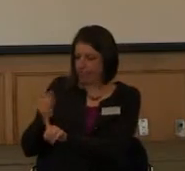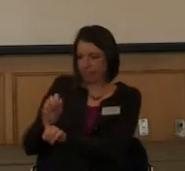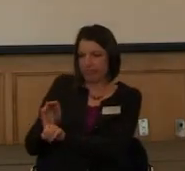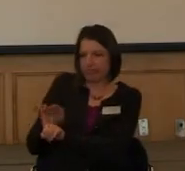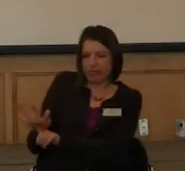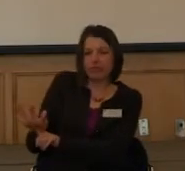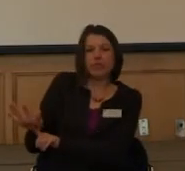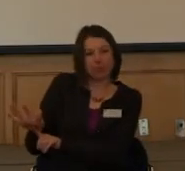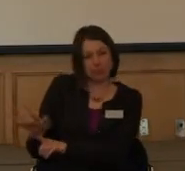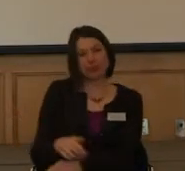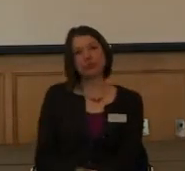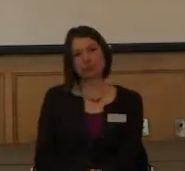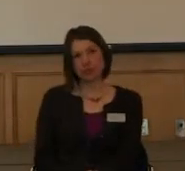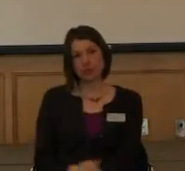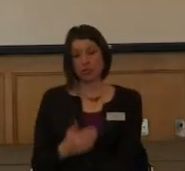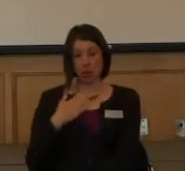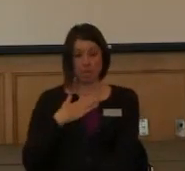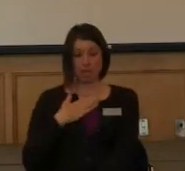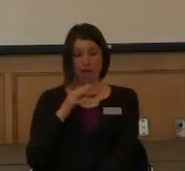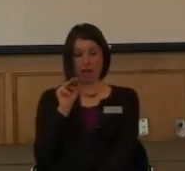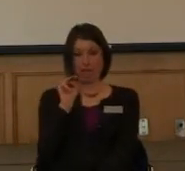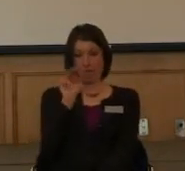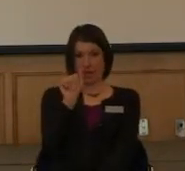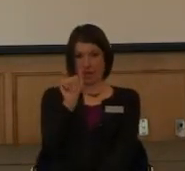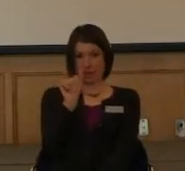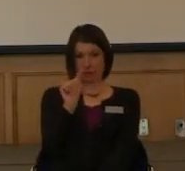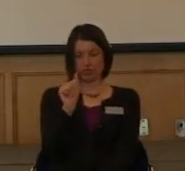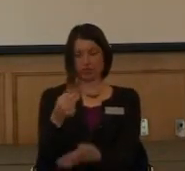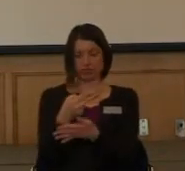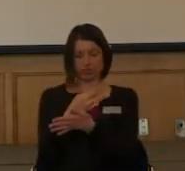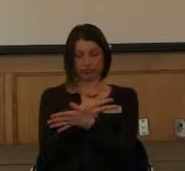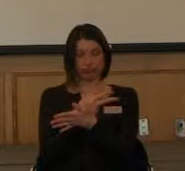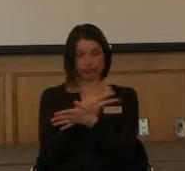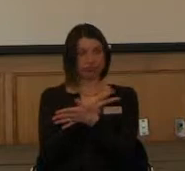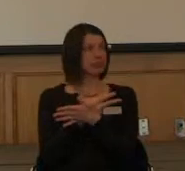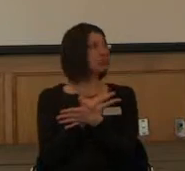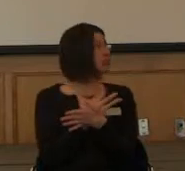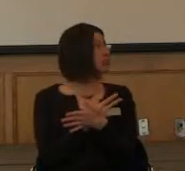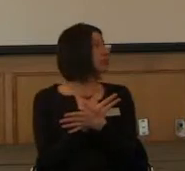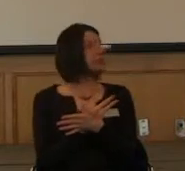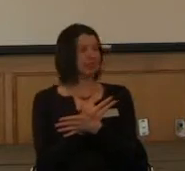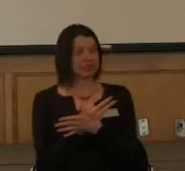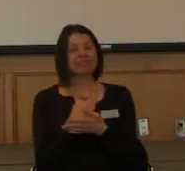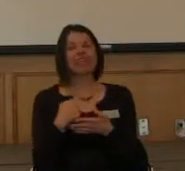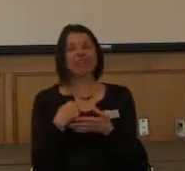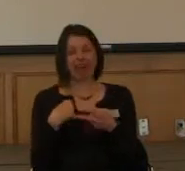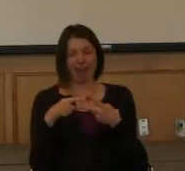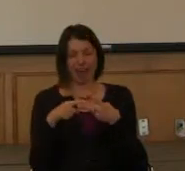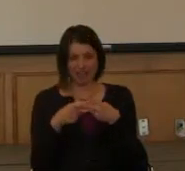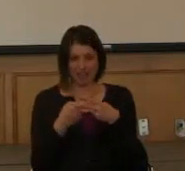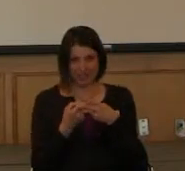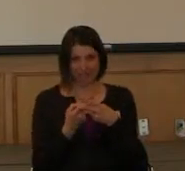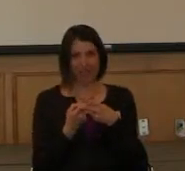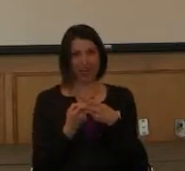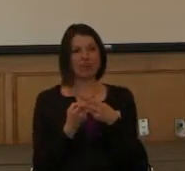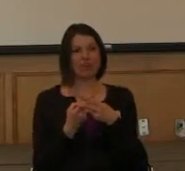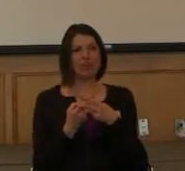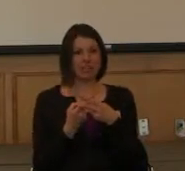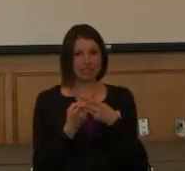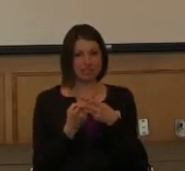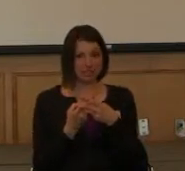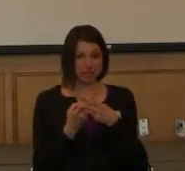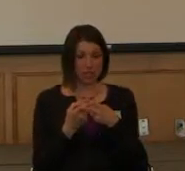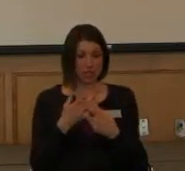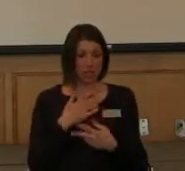So when I just went to work on my master's, this is where I kind of started to get into the melding of the